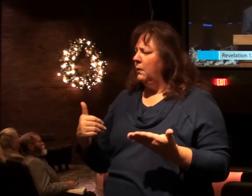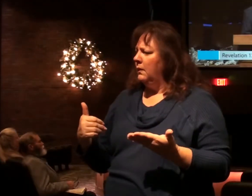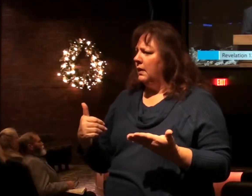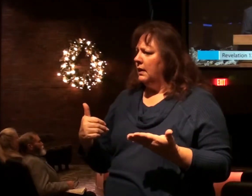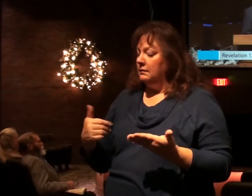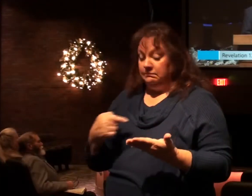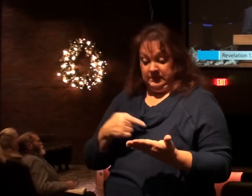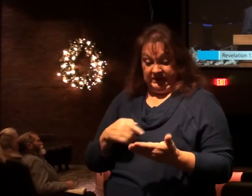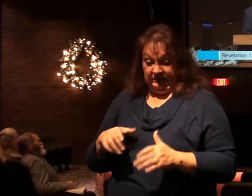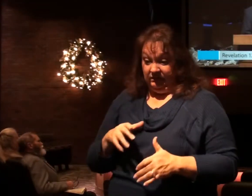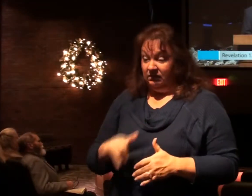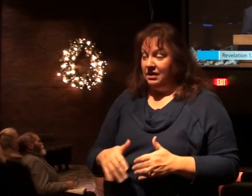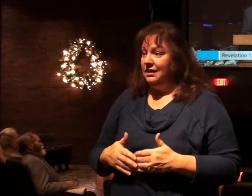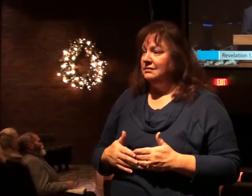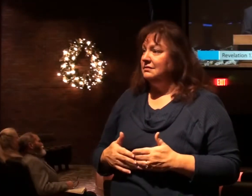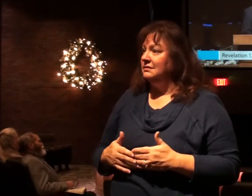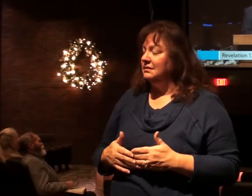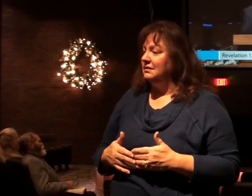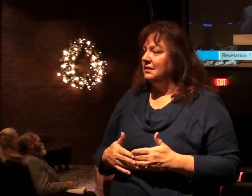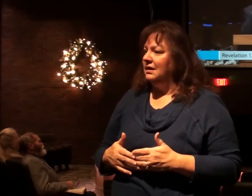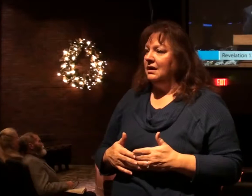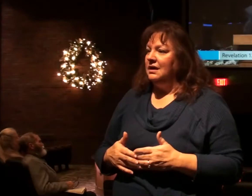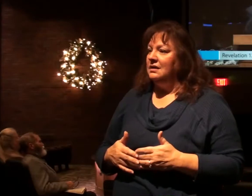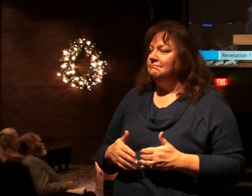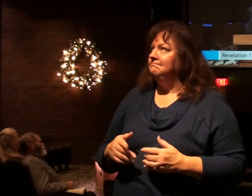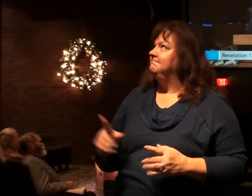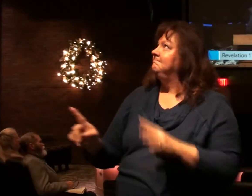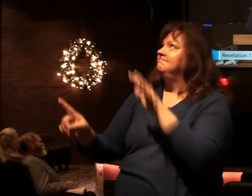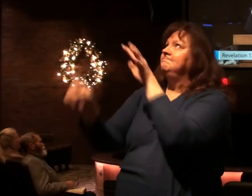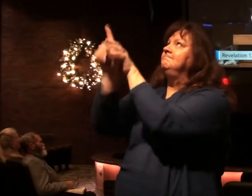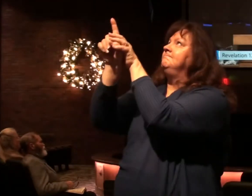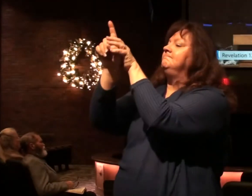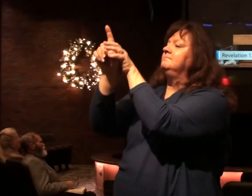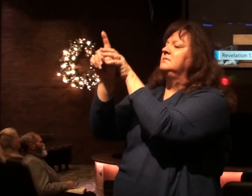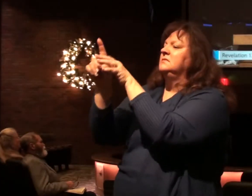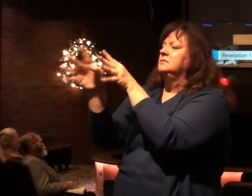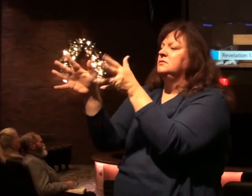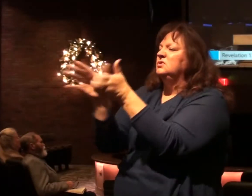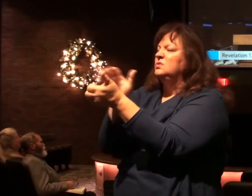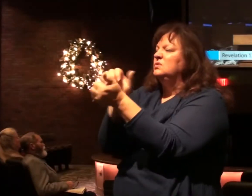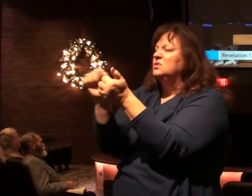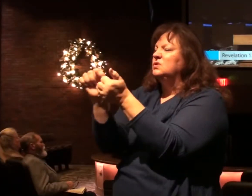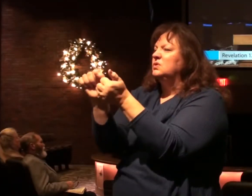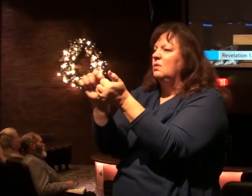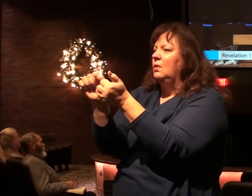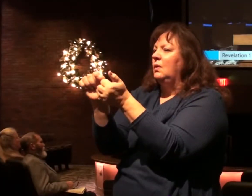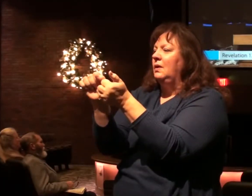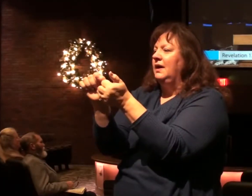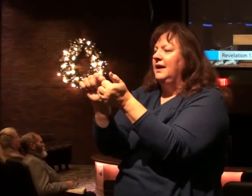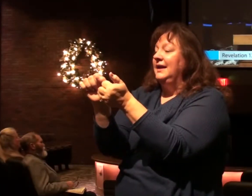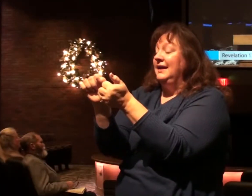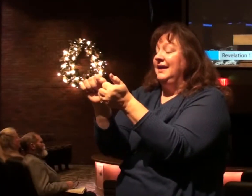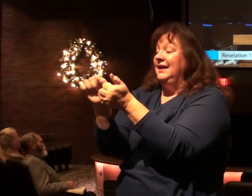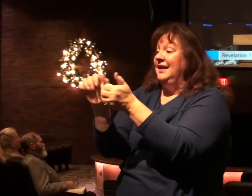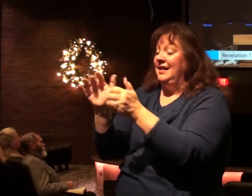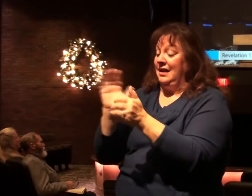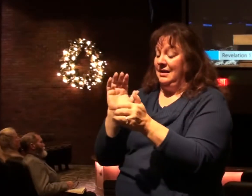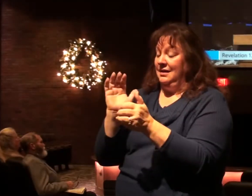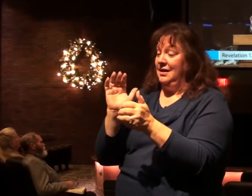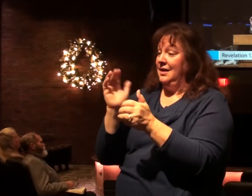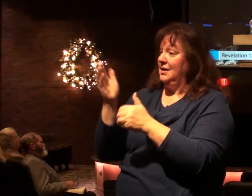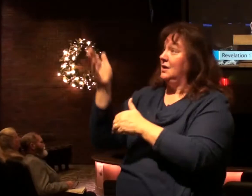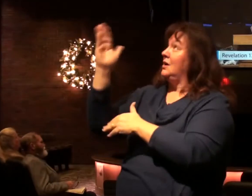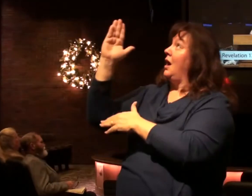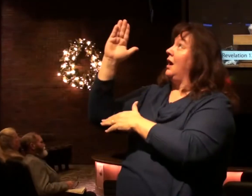That's what he does. He's there to undermine the credibility of the salvation that